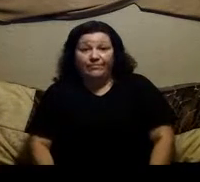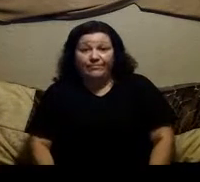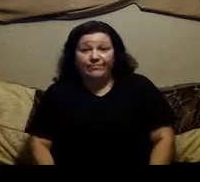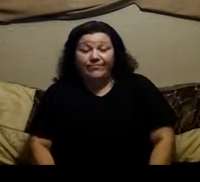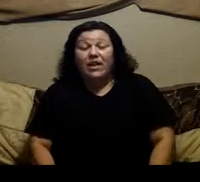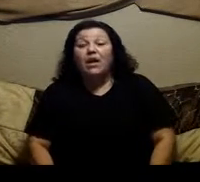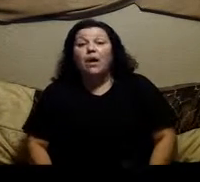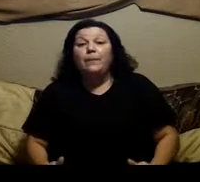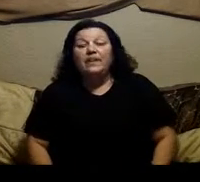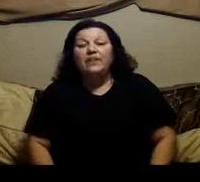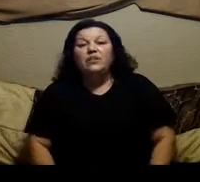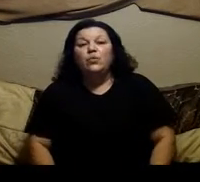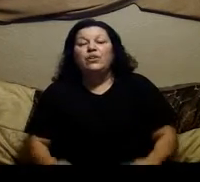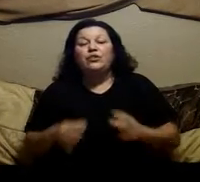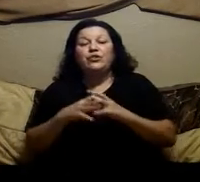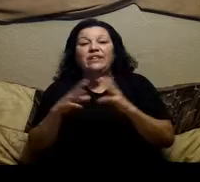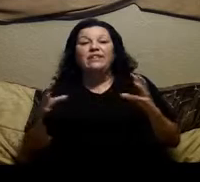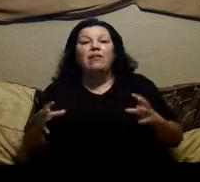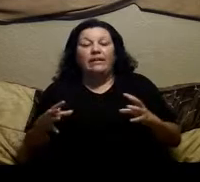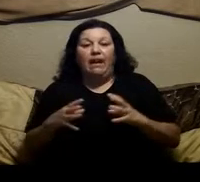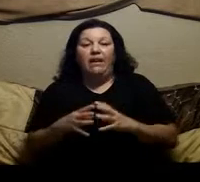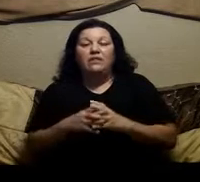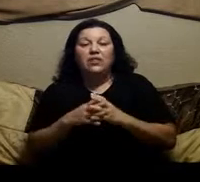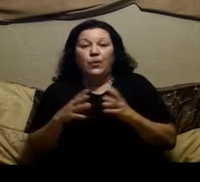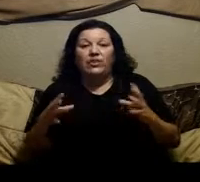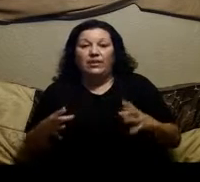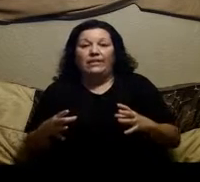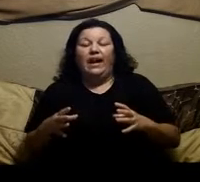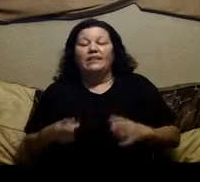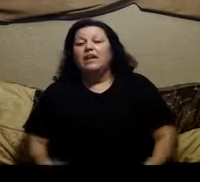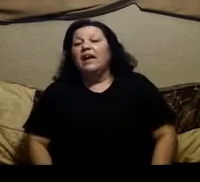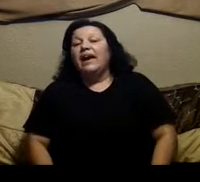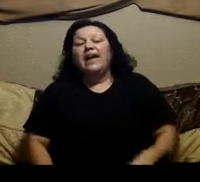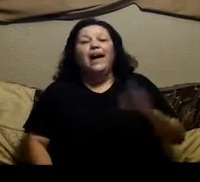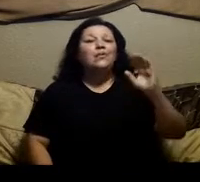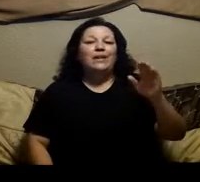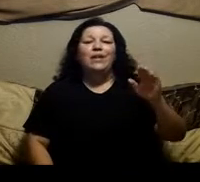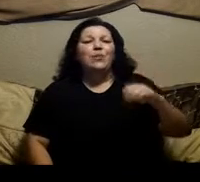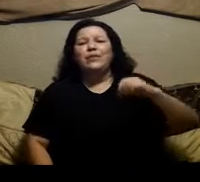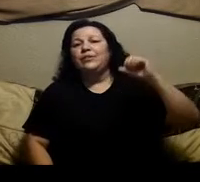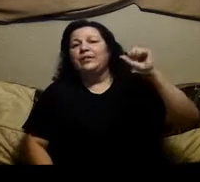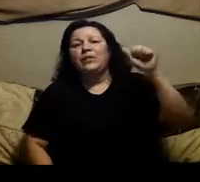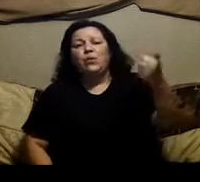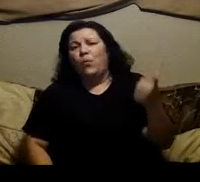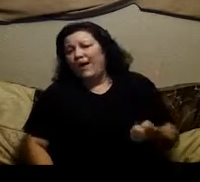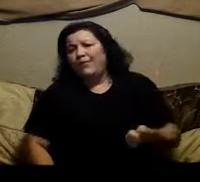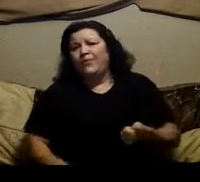because when you're stressed out like that in a situation like that and i don't care whether you're dealing with wife